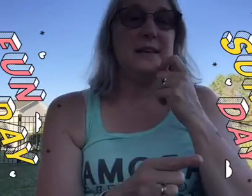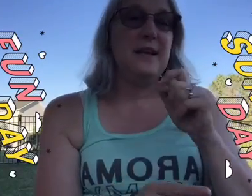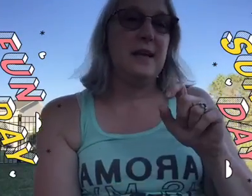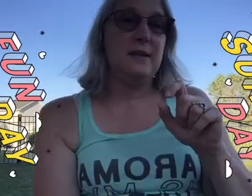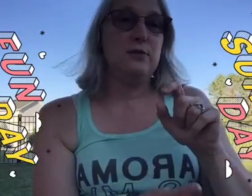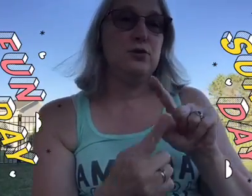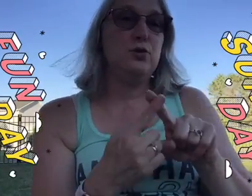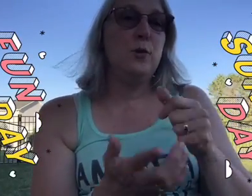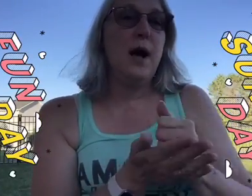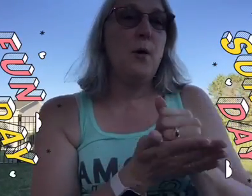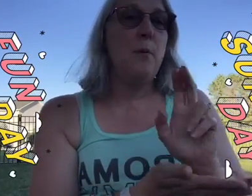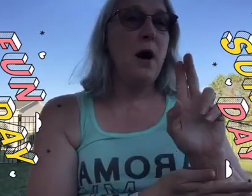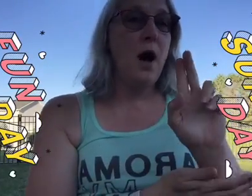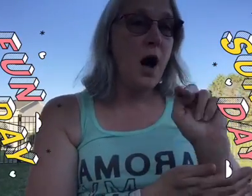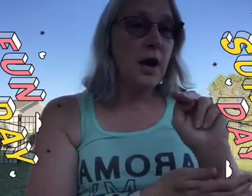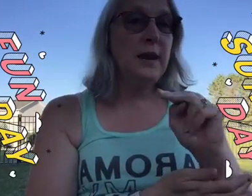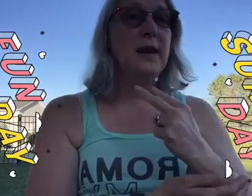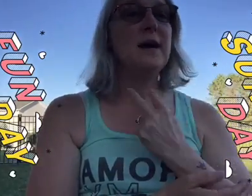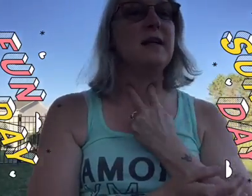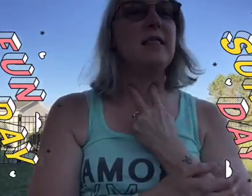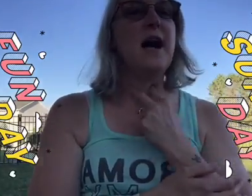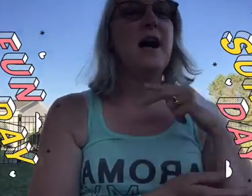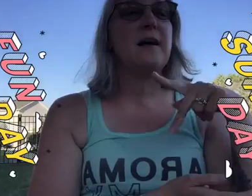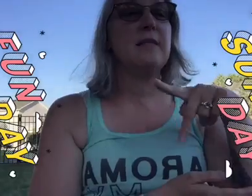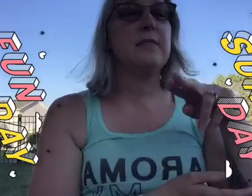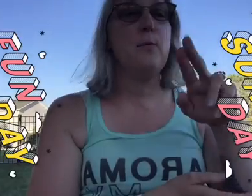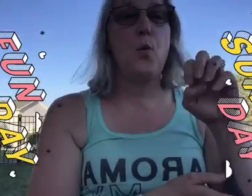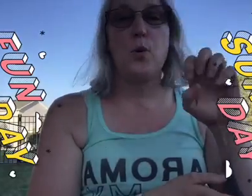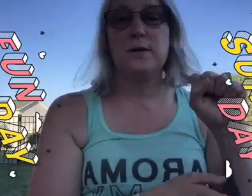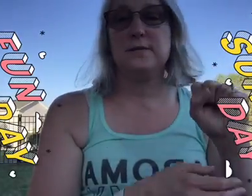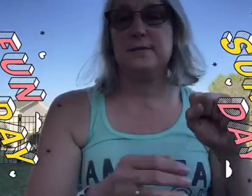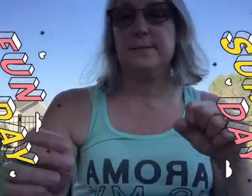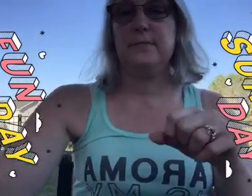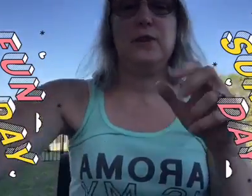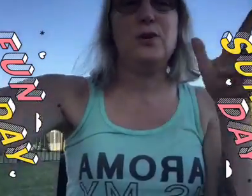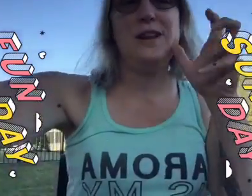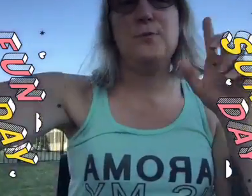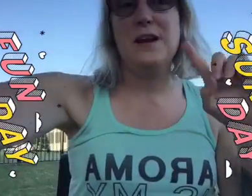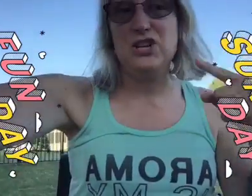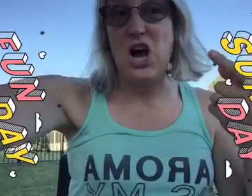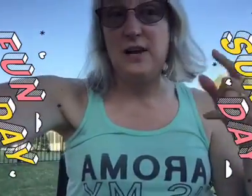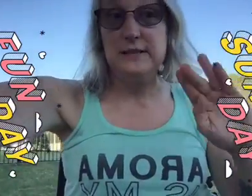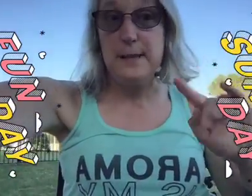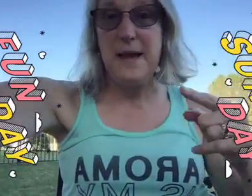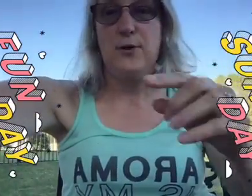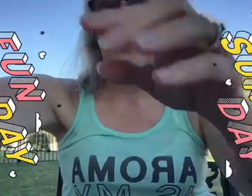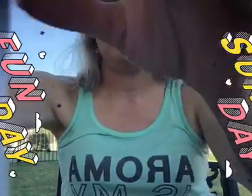to help unclog the pores you can hear my dogs in the background